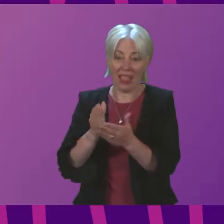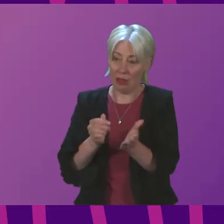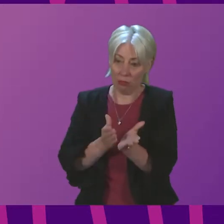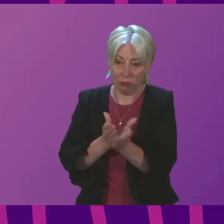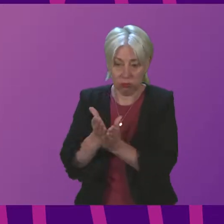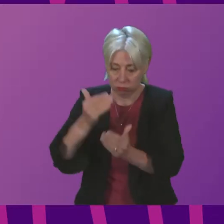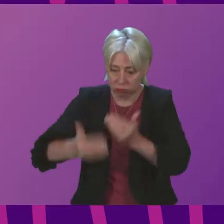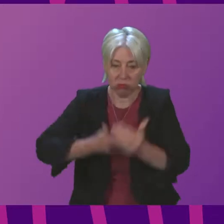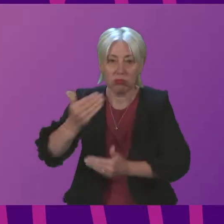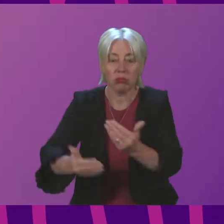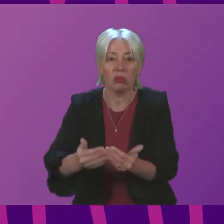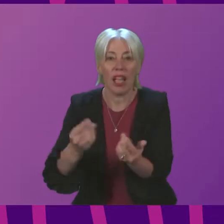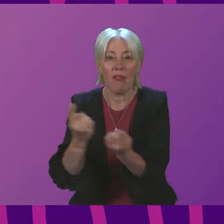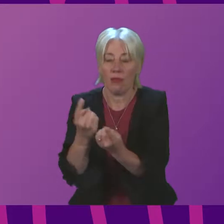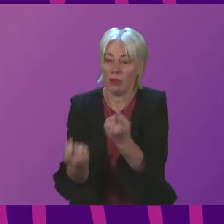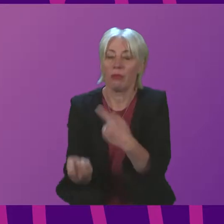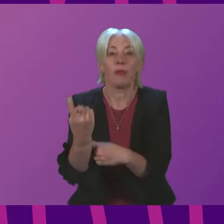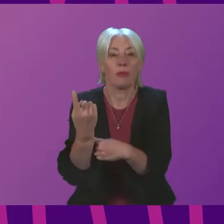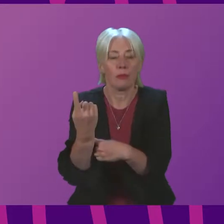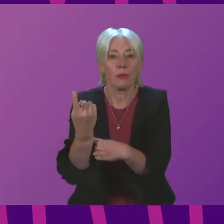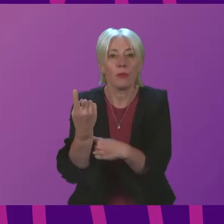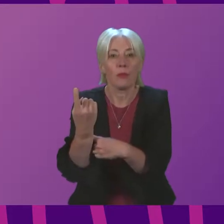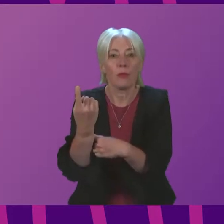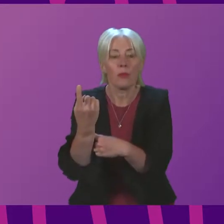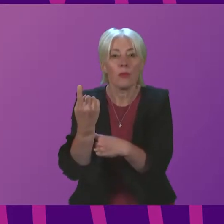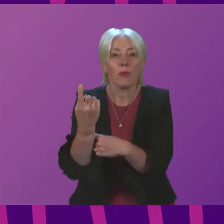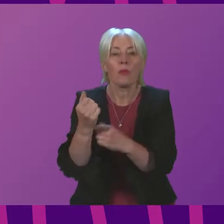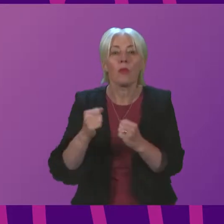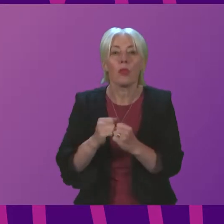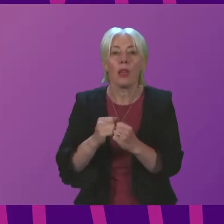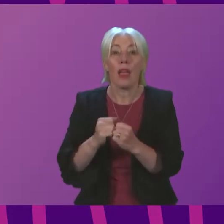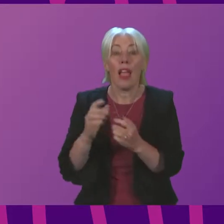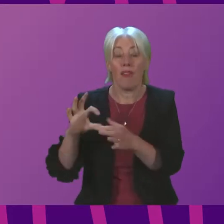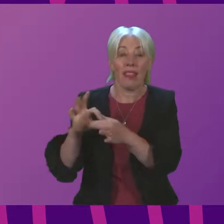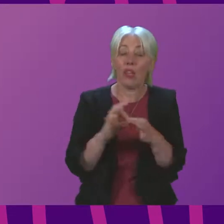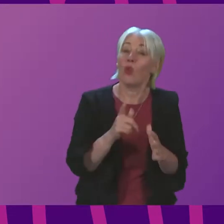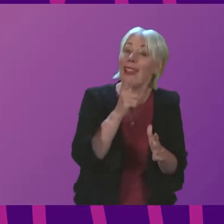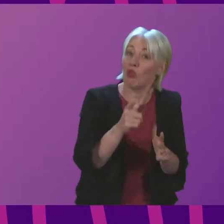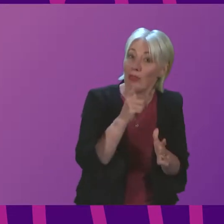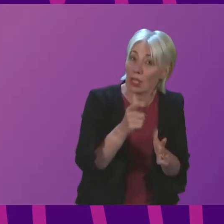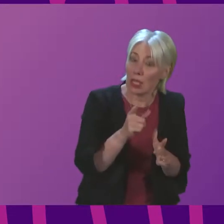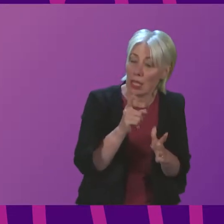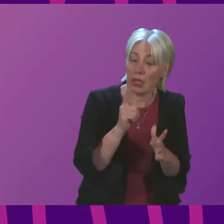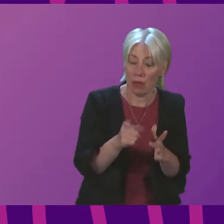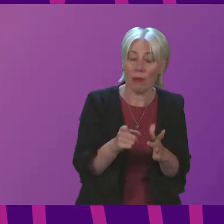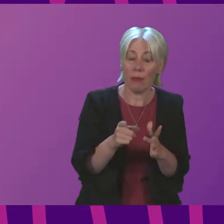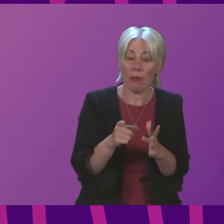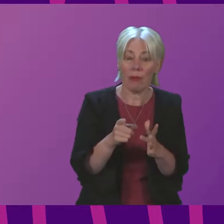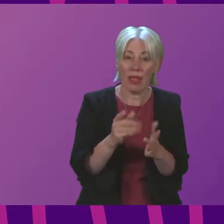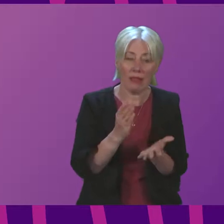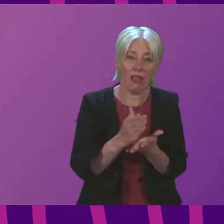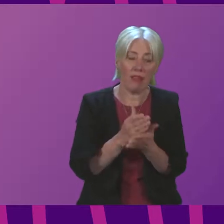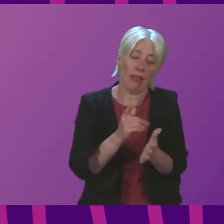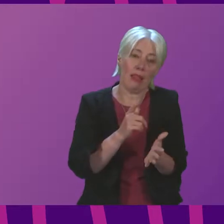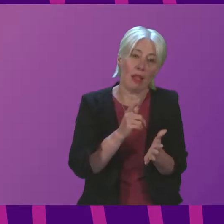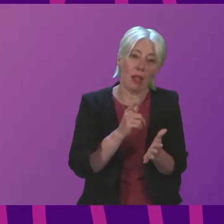when an incident arises there is obviously where there is a power related matter a linkage very closely to the